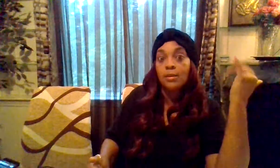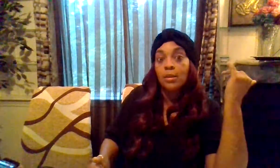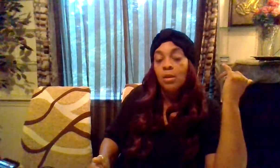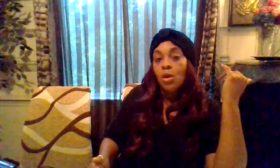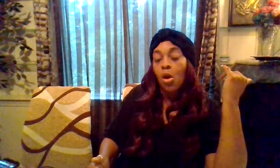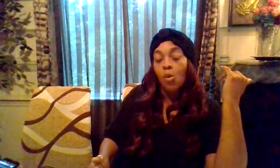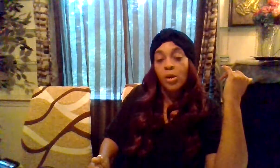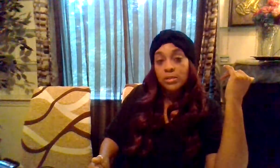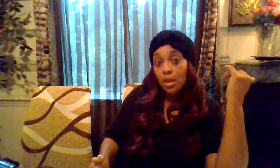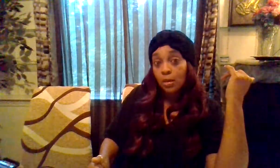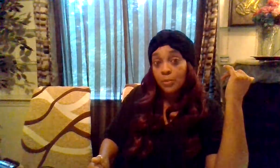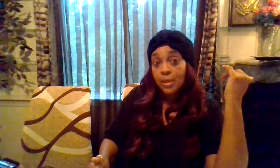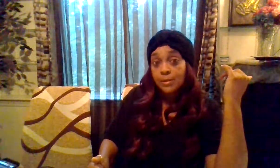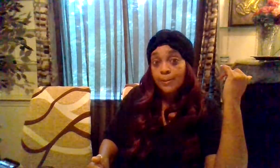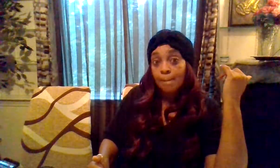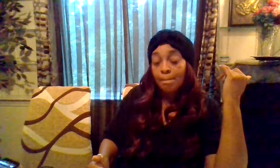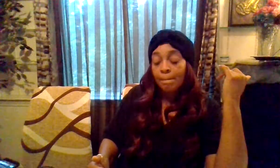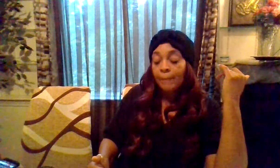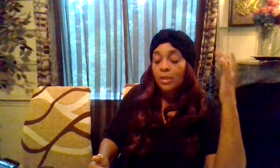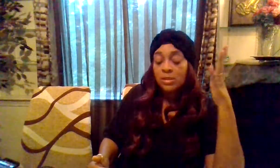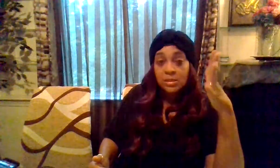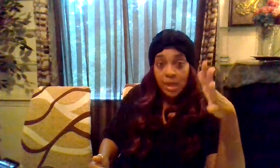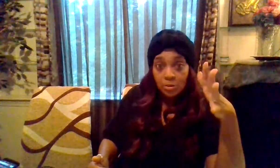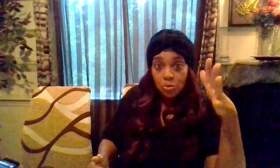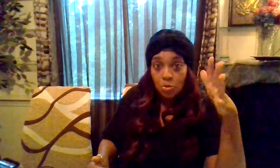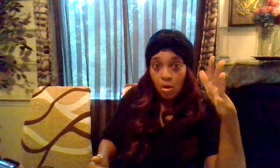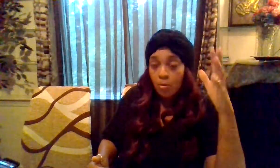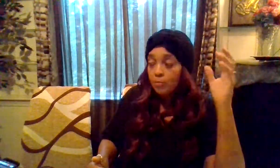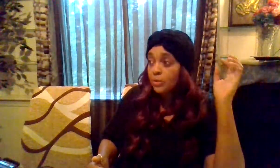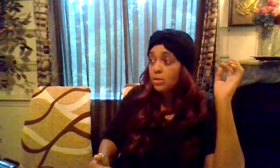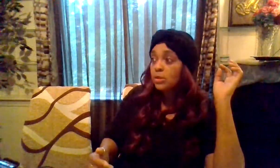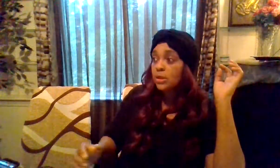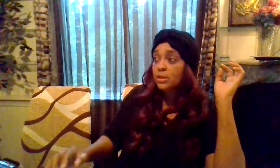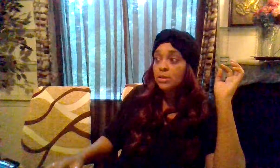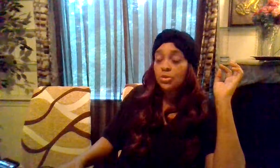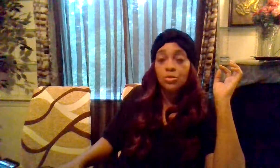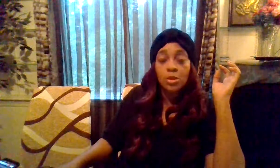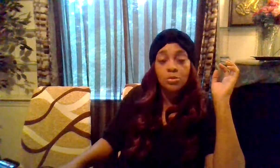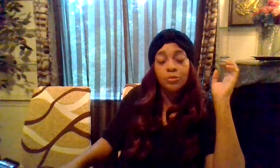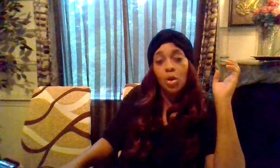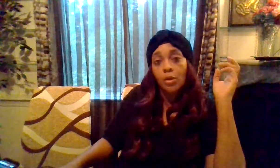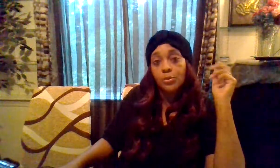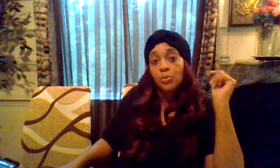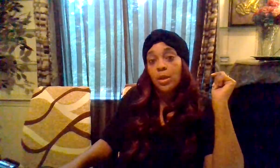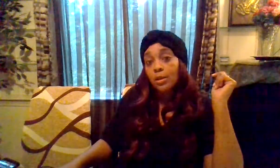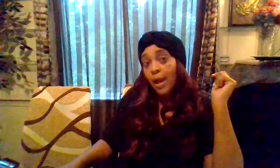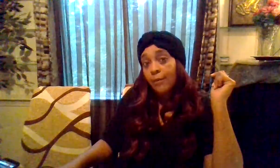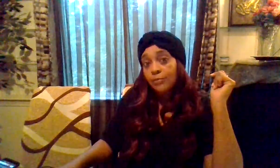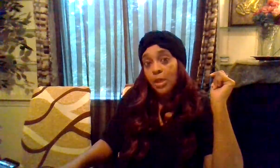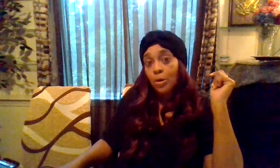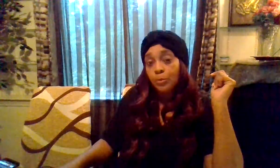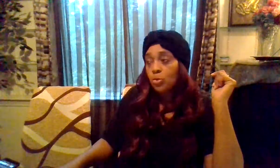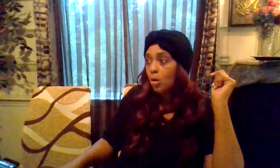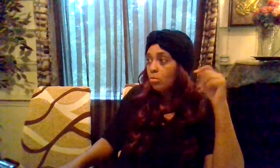healing on what's taking place and this is how you grow these are the things that you you've gone through in life to help you grow